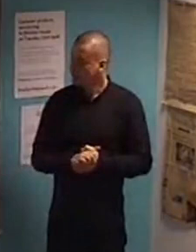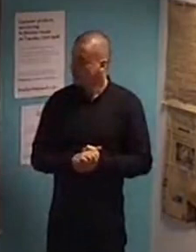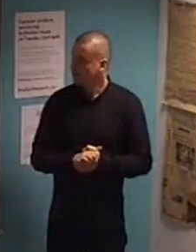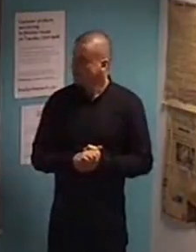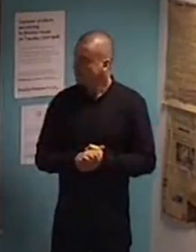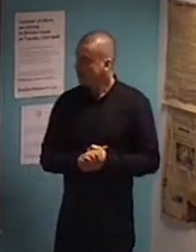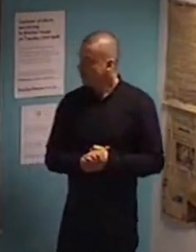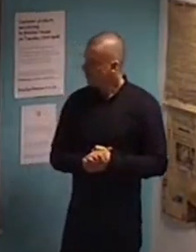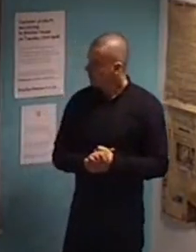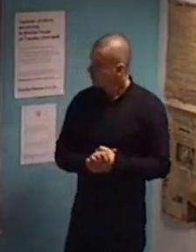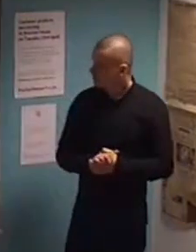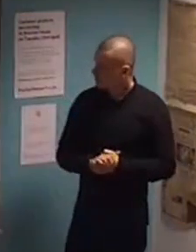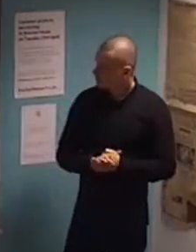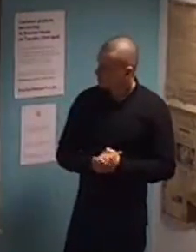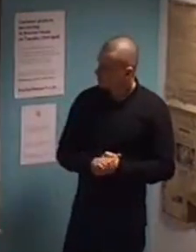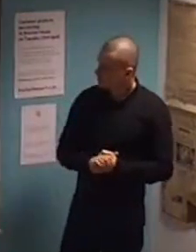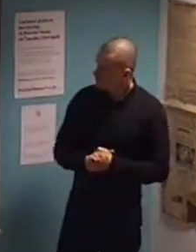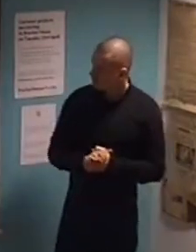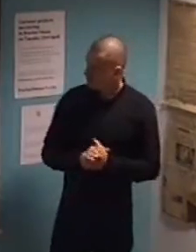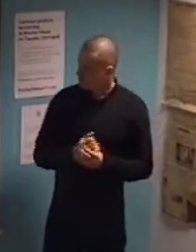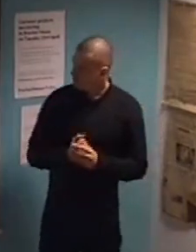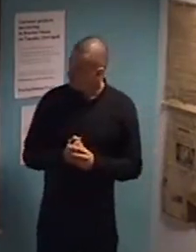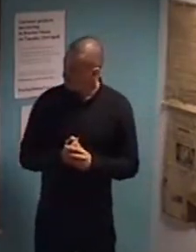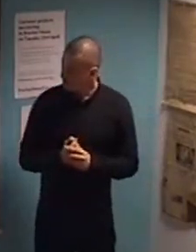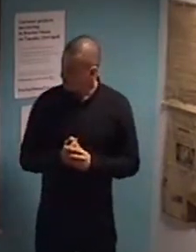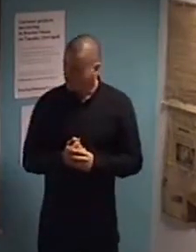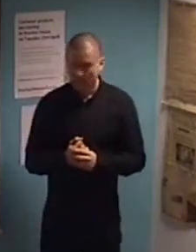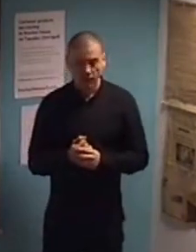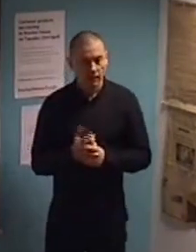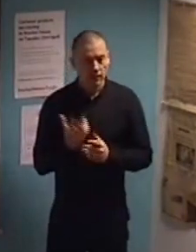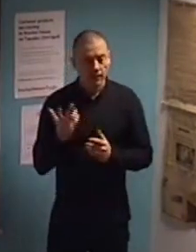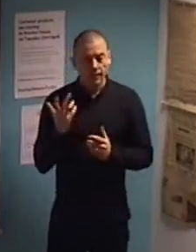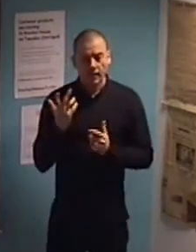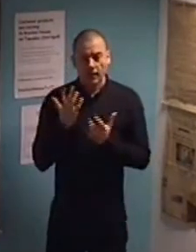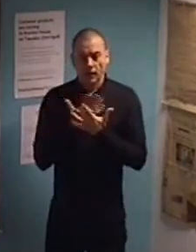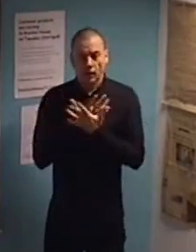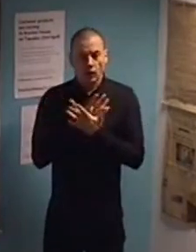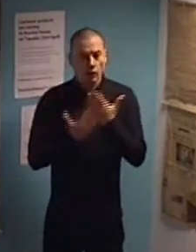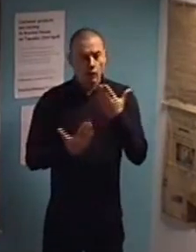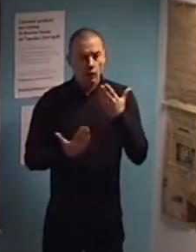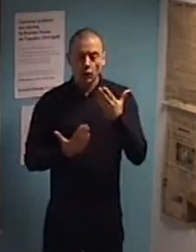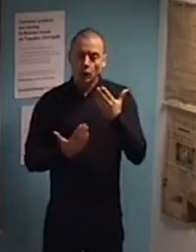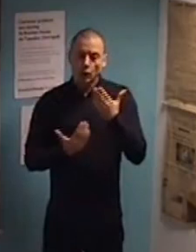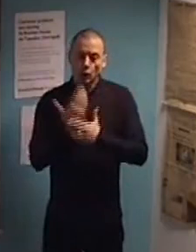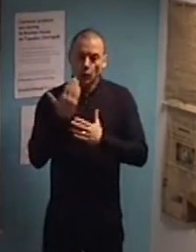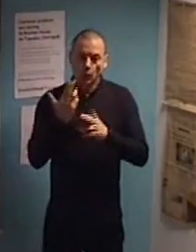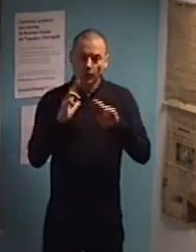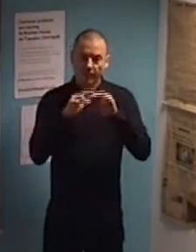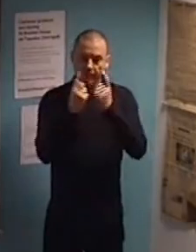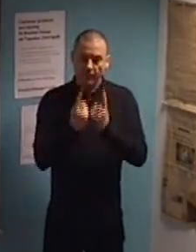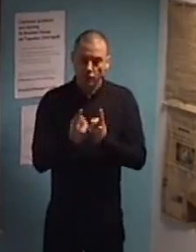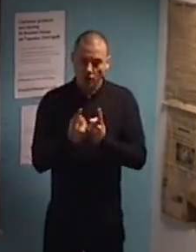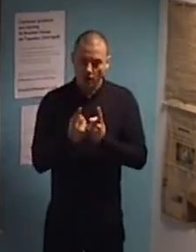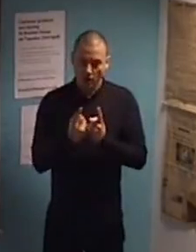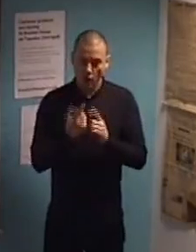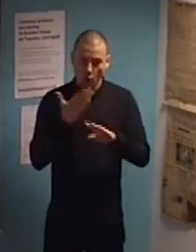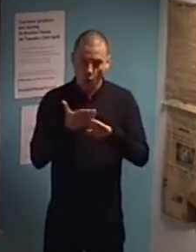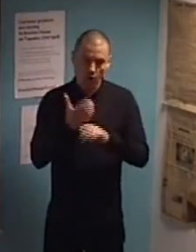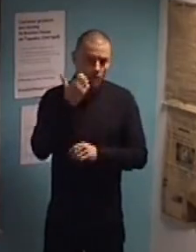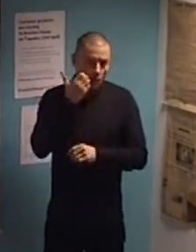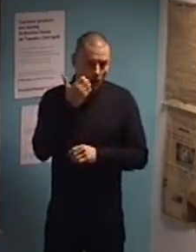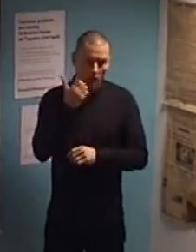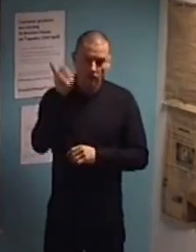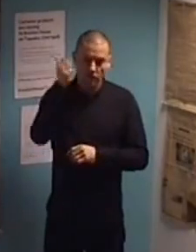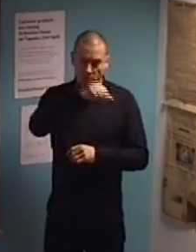So, there are actually many, many new features for mobile smartphone and